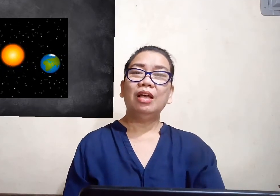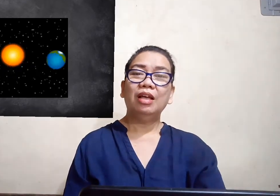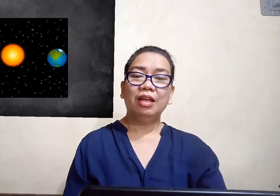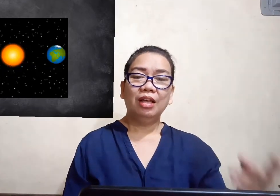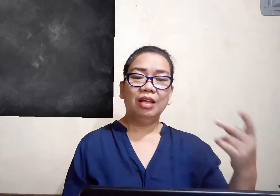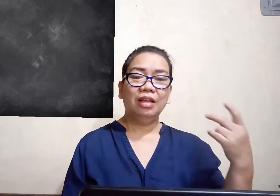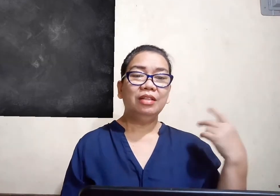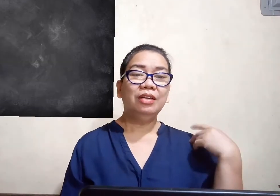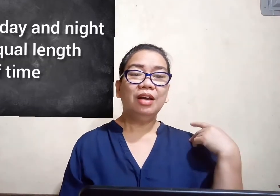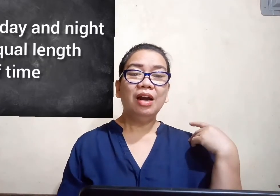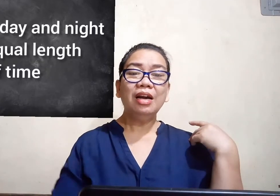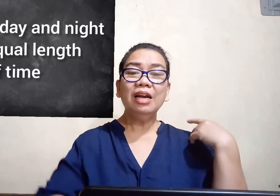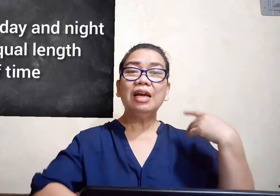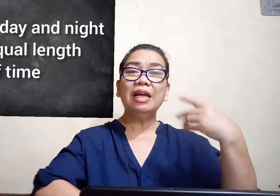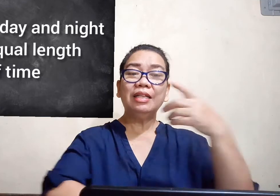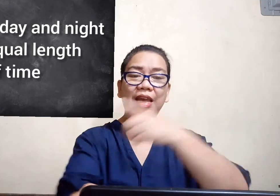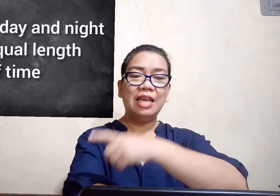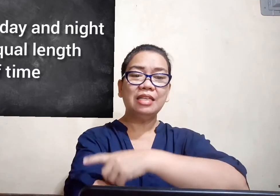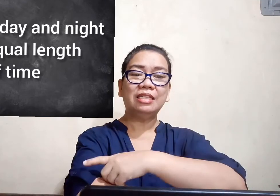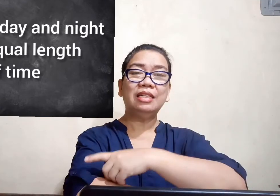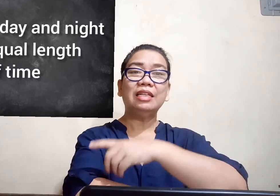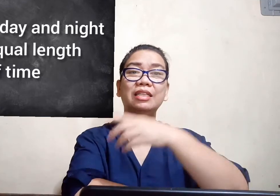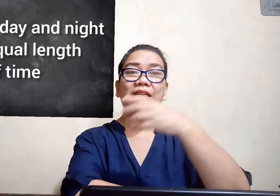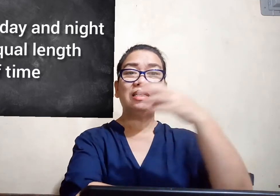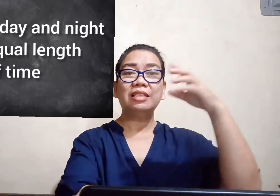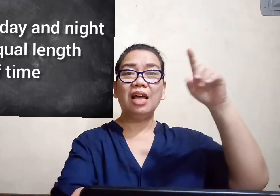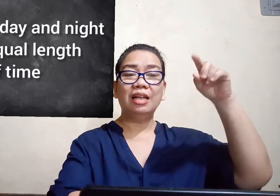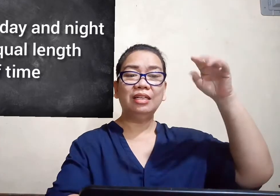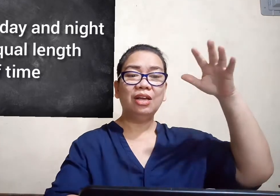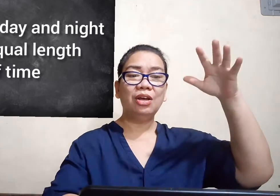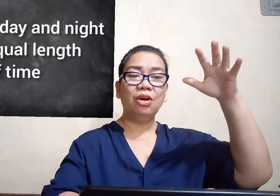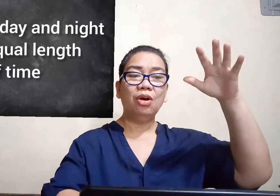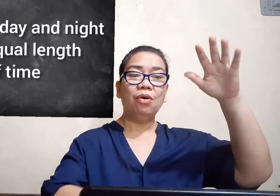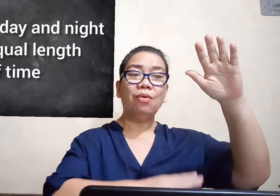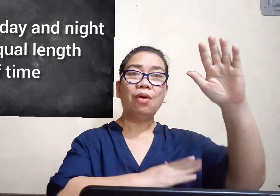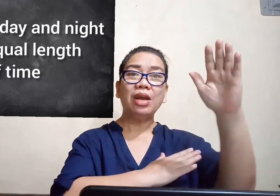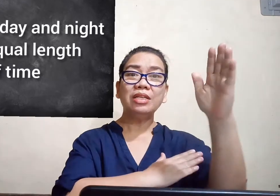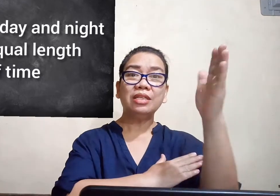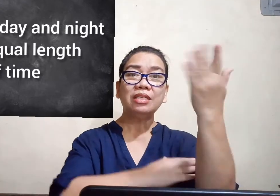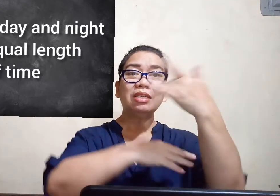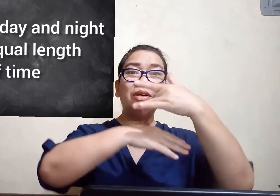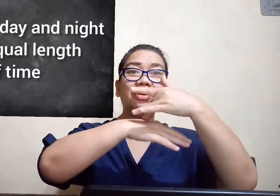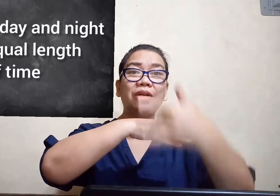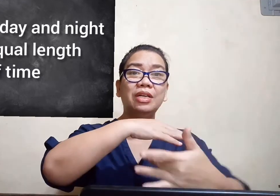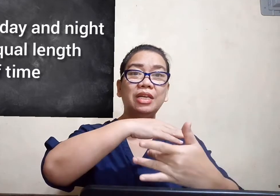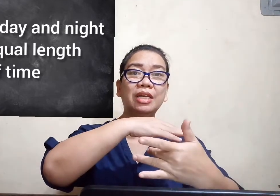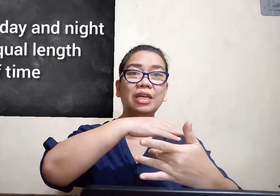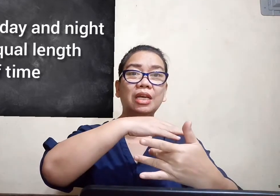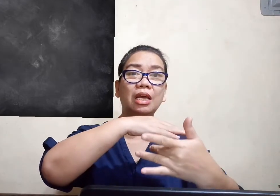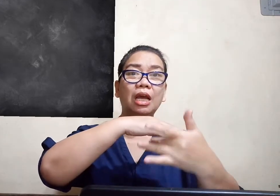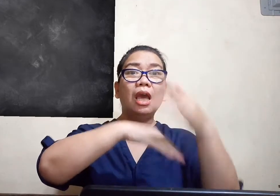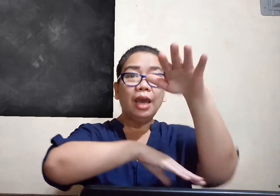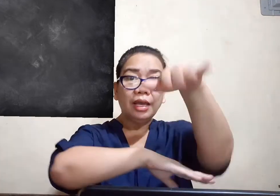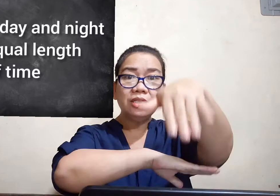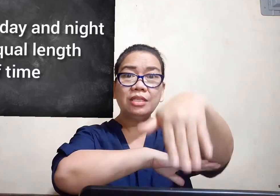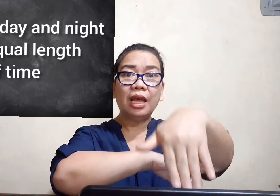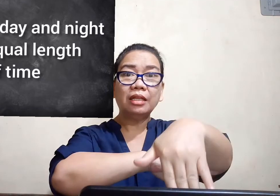there are there are that the Sun rises early and sets